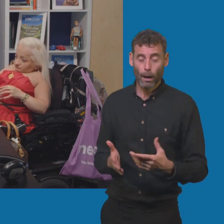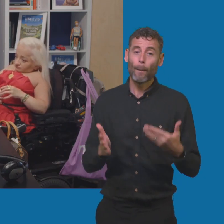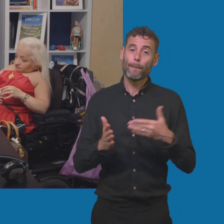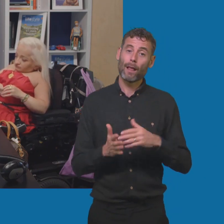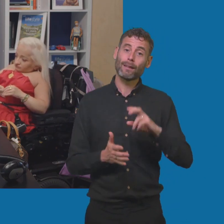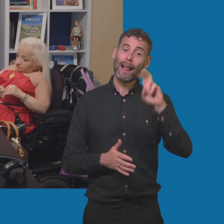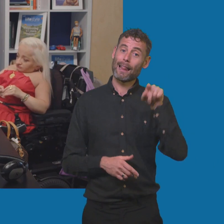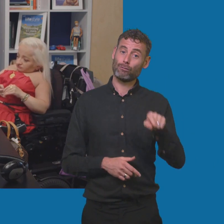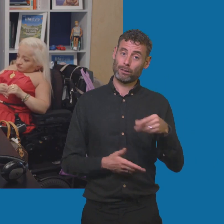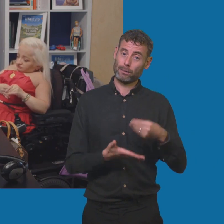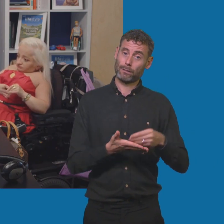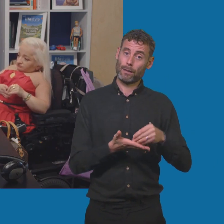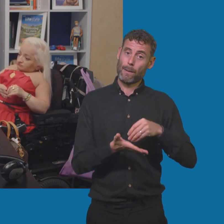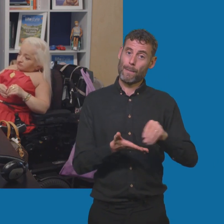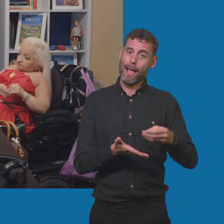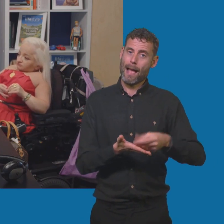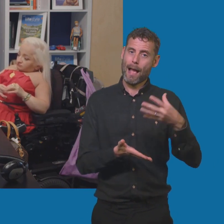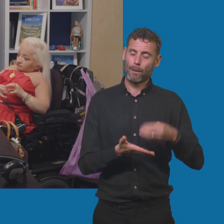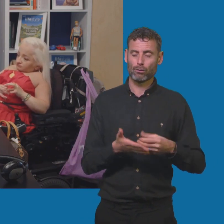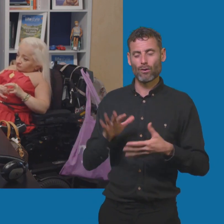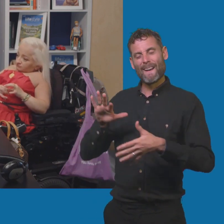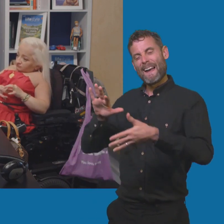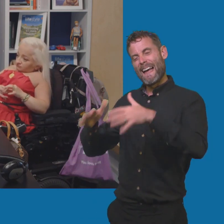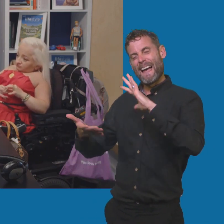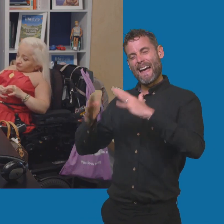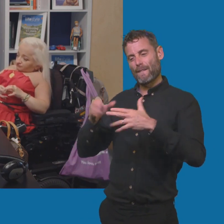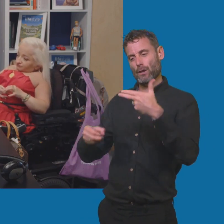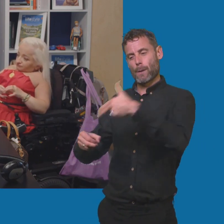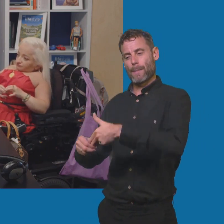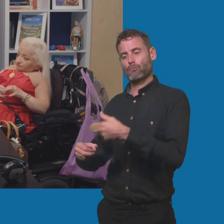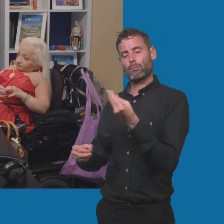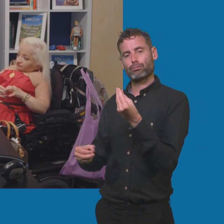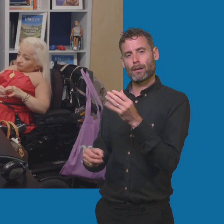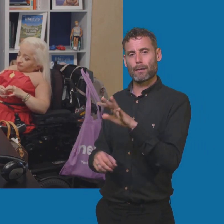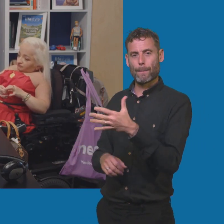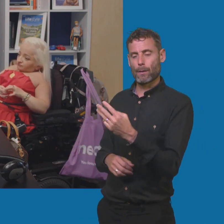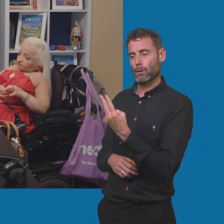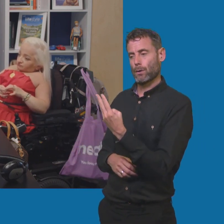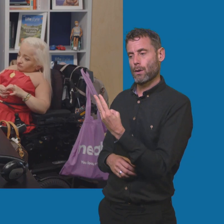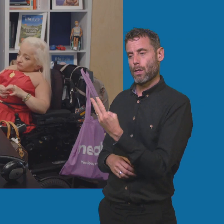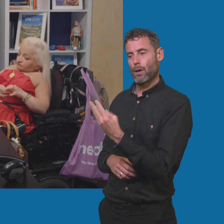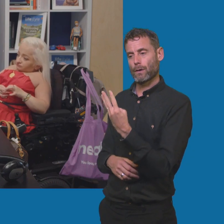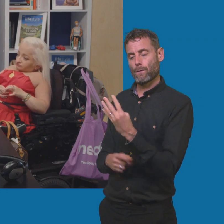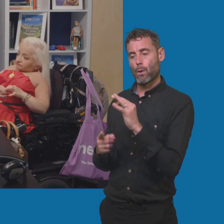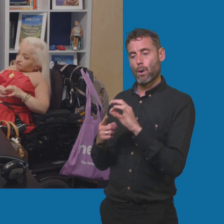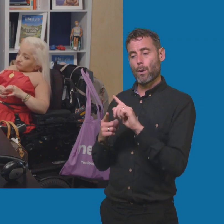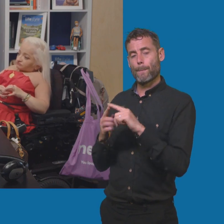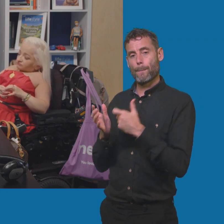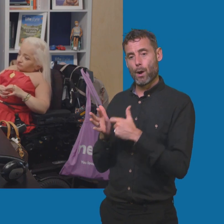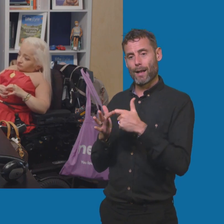your car. So if you imagine average fuel prices in the UK at the moment are about 34 pence per kilowatt hour and a sort of